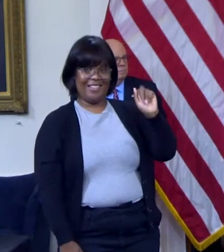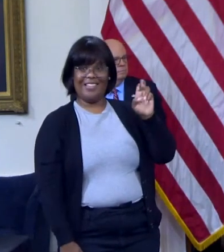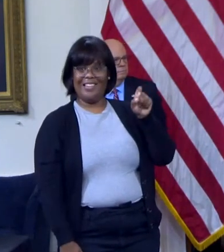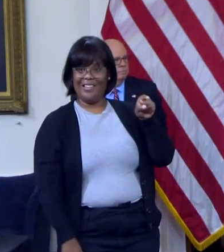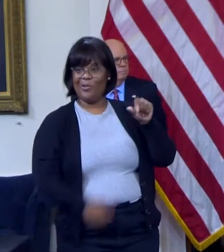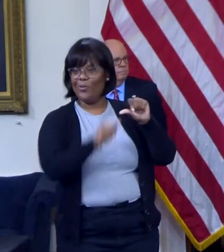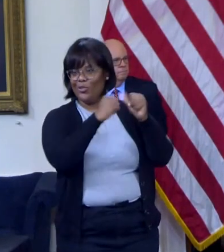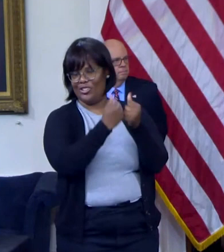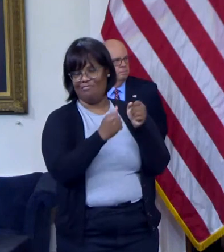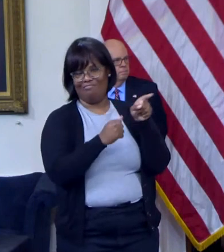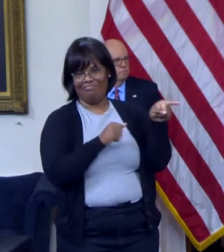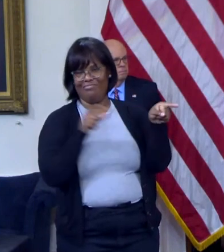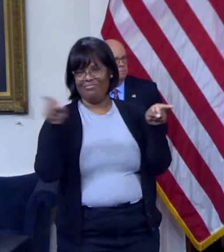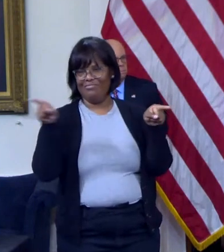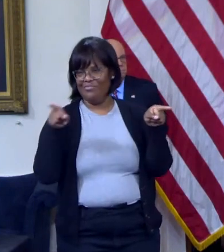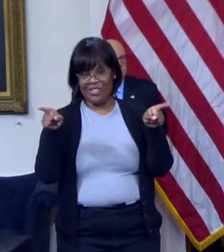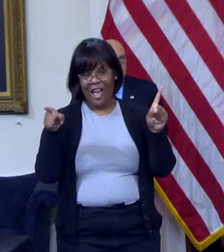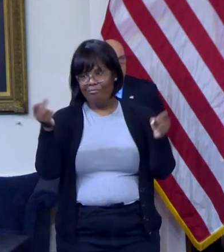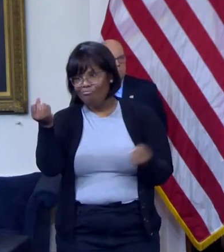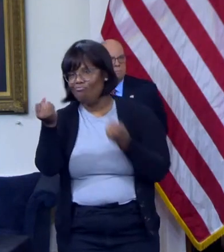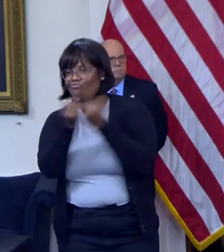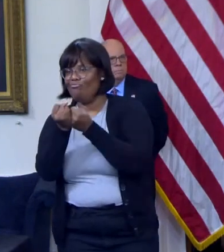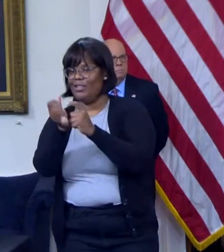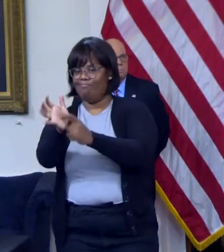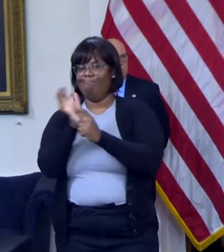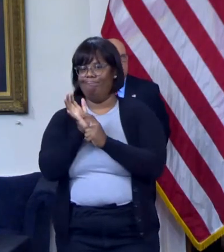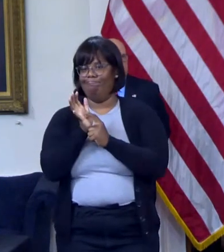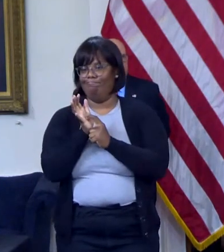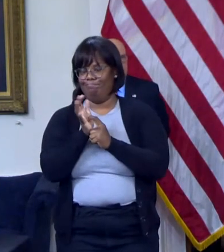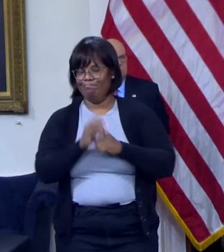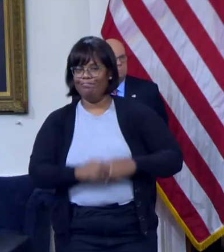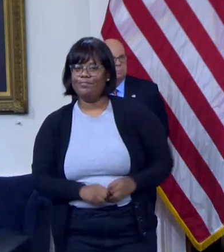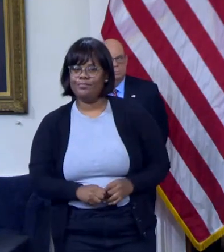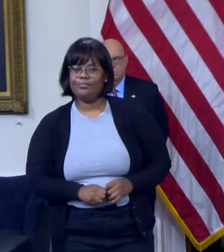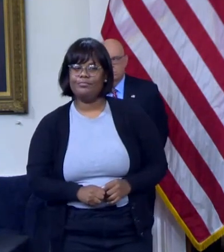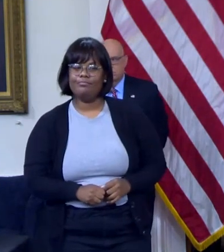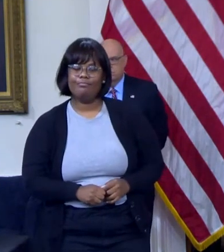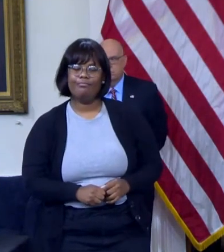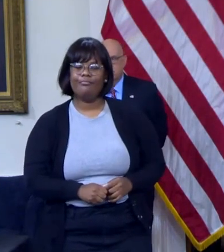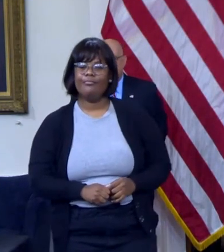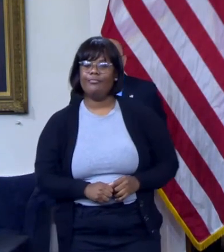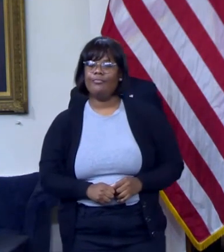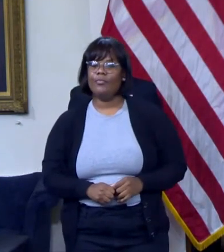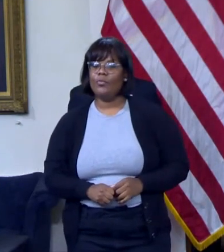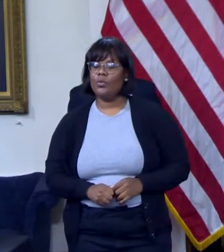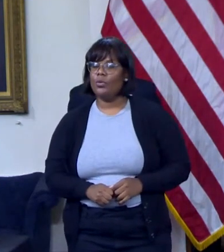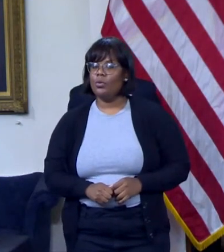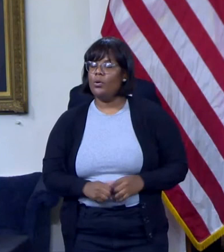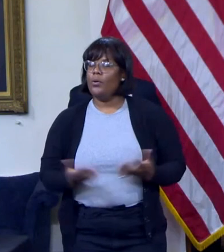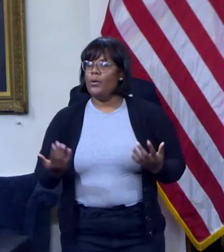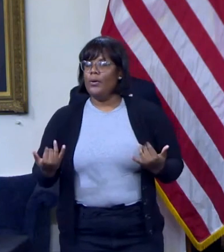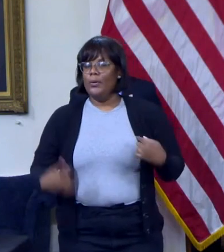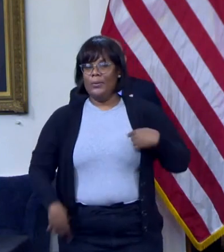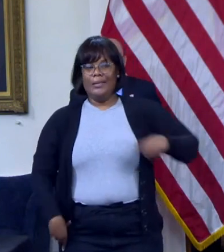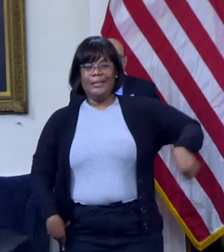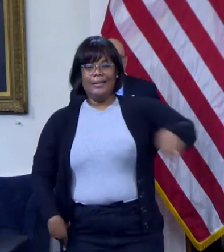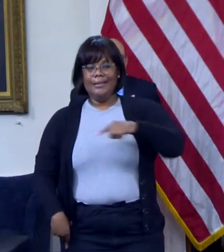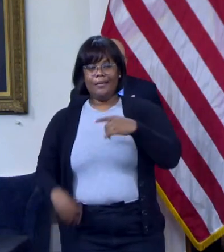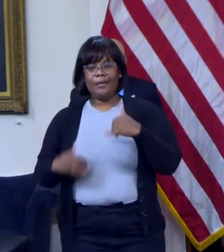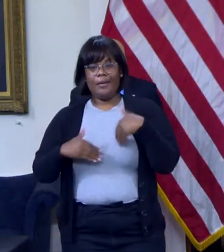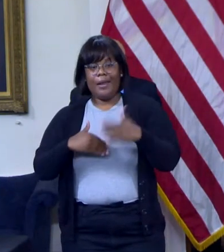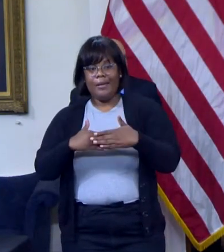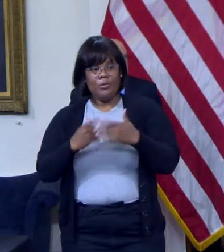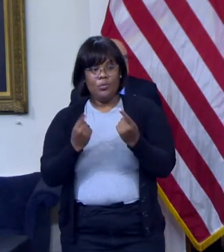mandating and supporting vaccines. But we need to take that extra step. Today,